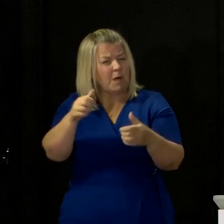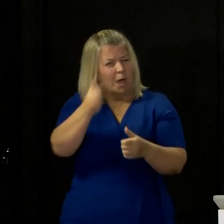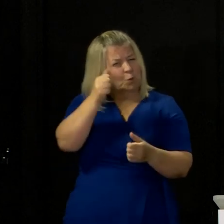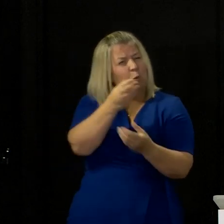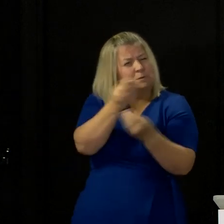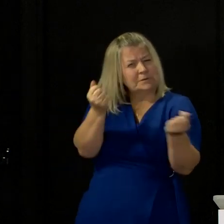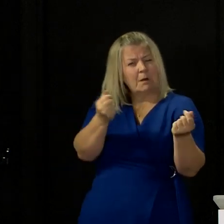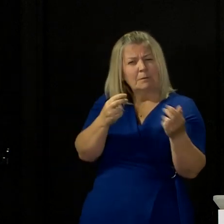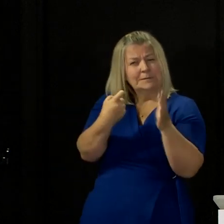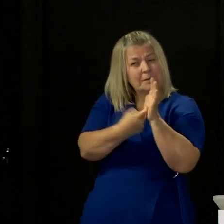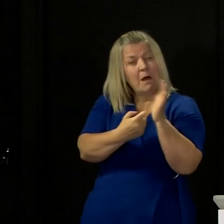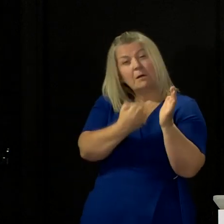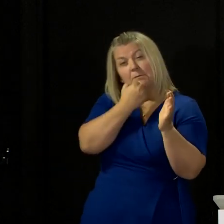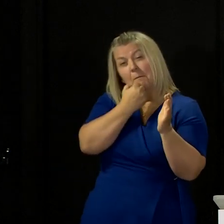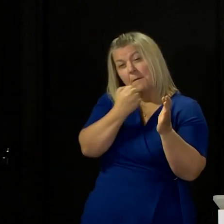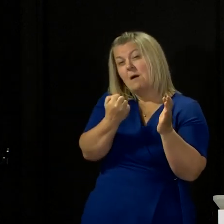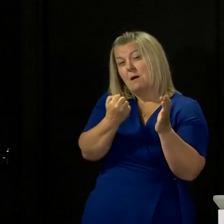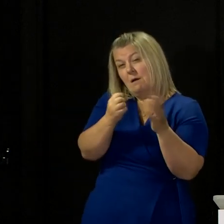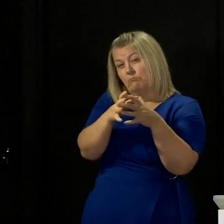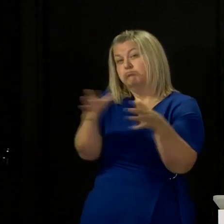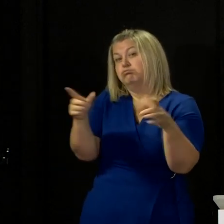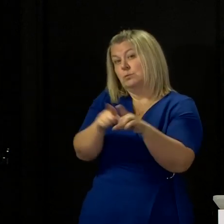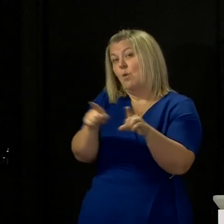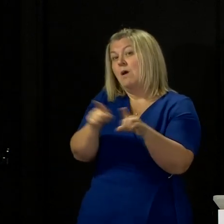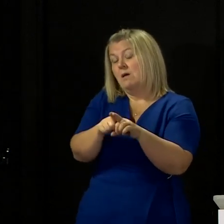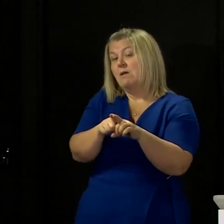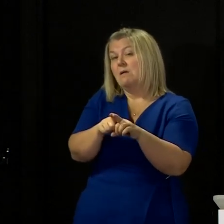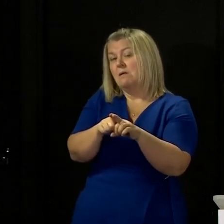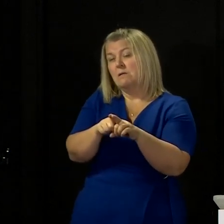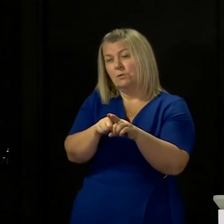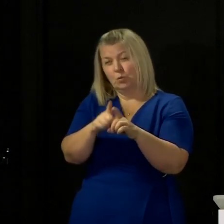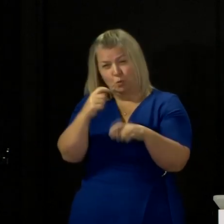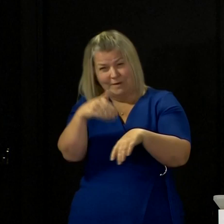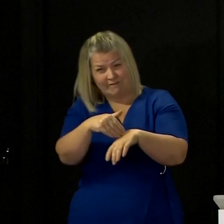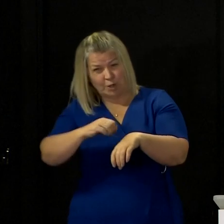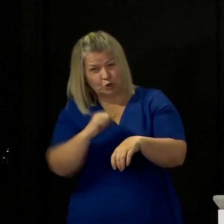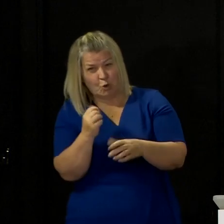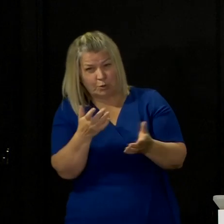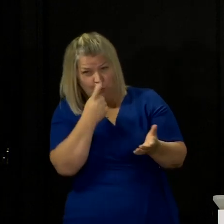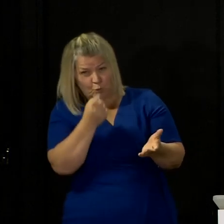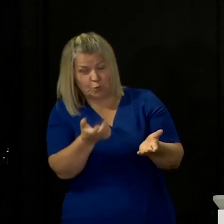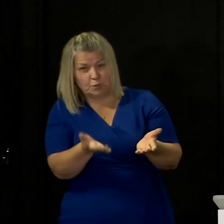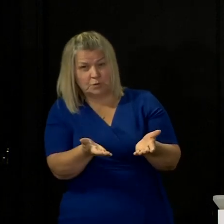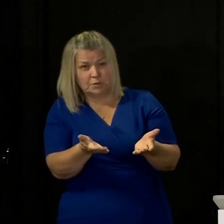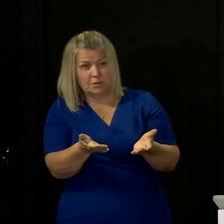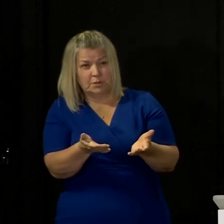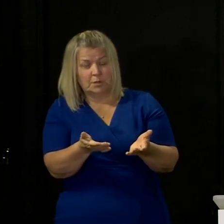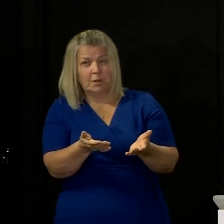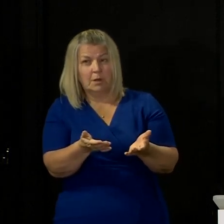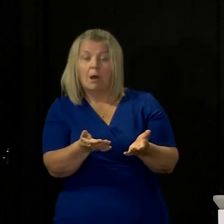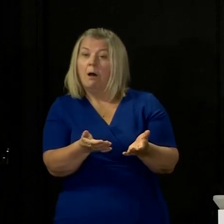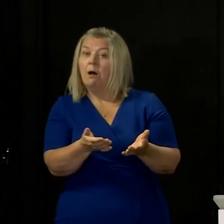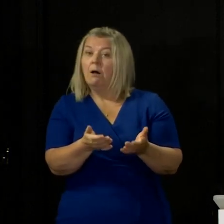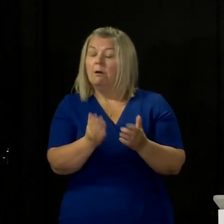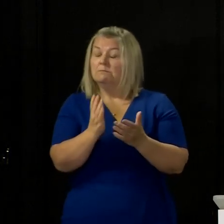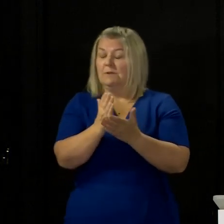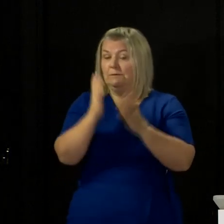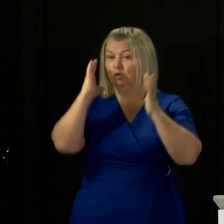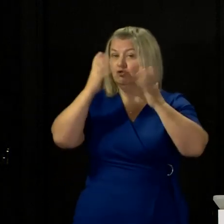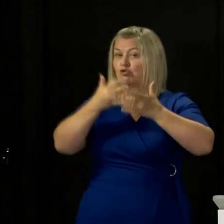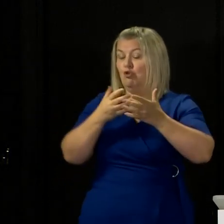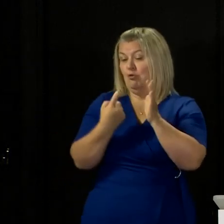mark again? Could that have any impact on Scotland? Yes, that is of concern. If the R-number is increasing